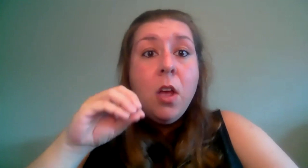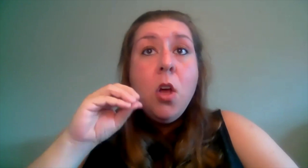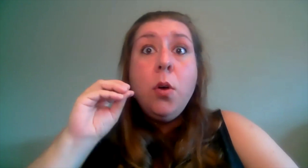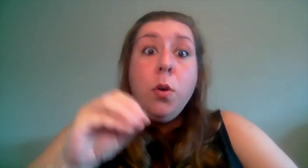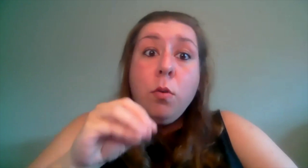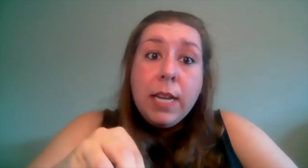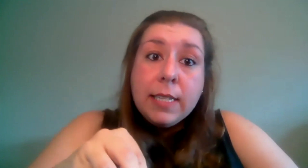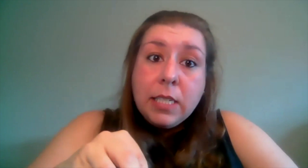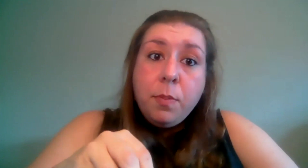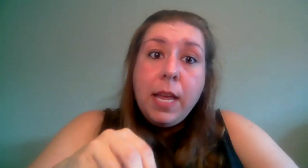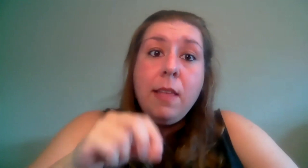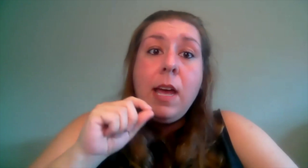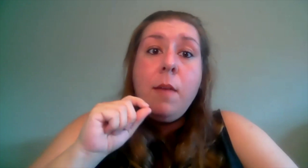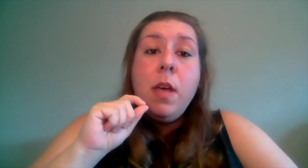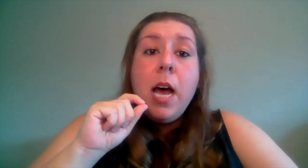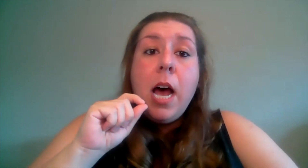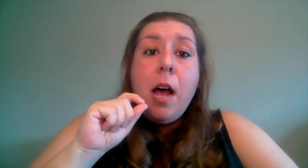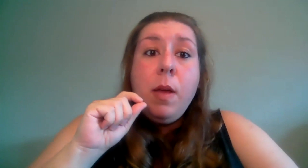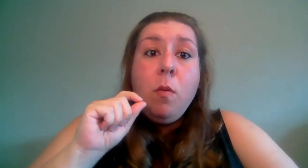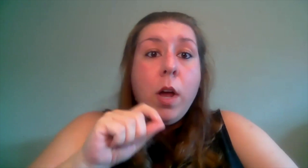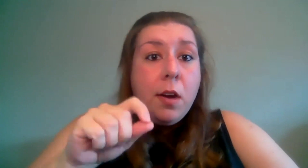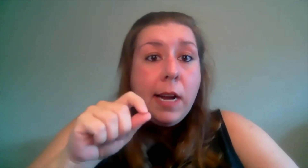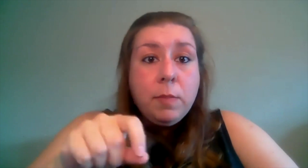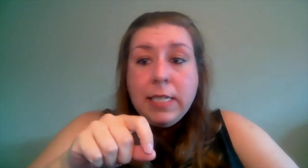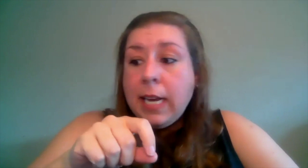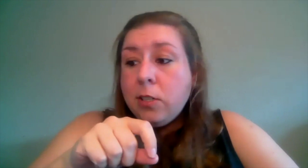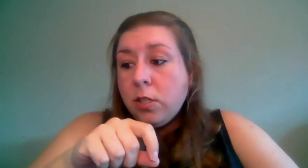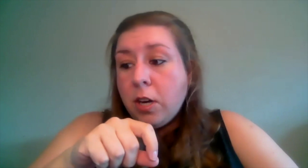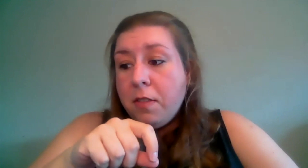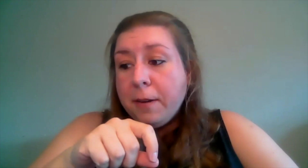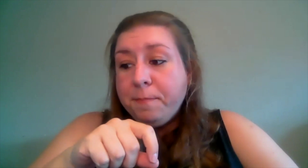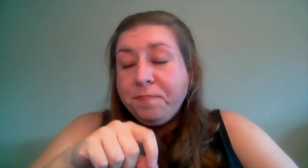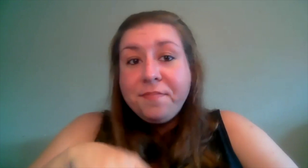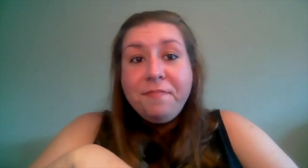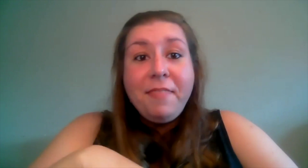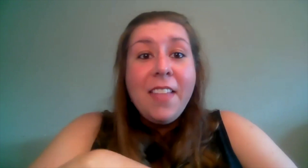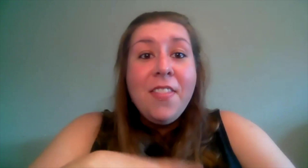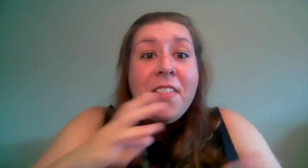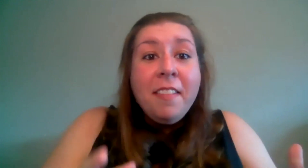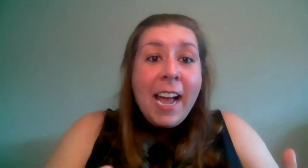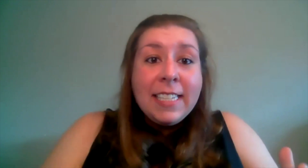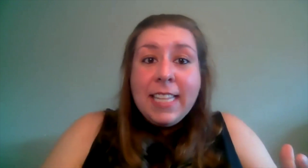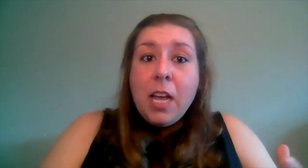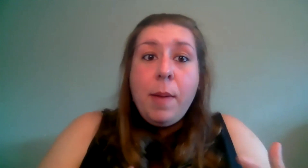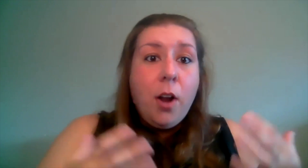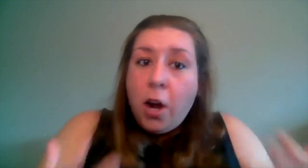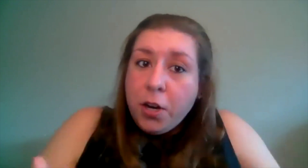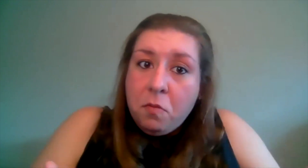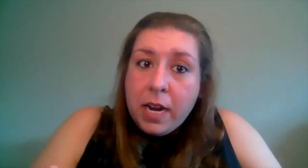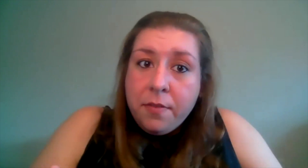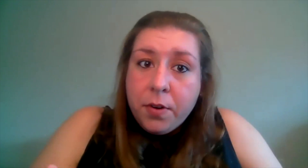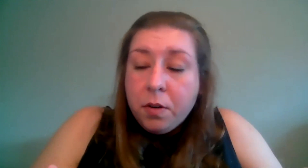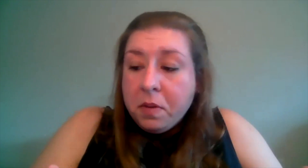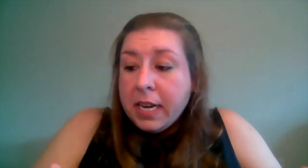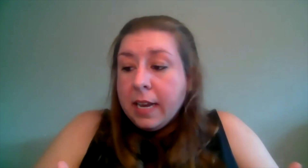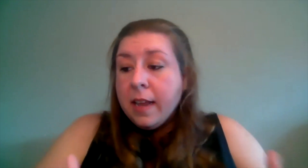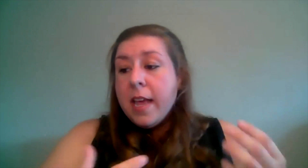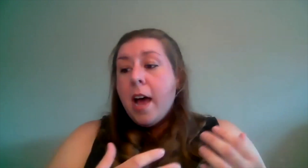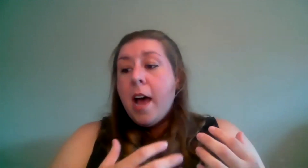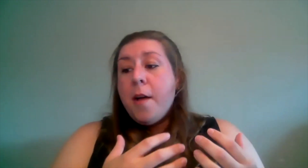who needs to play them um and what your expectations are there then the last thing about are you ready for a reading um